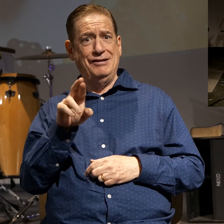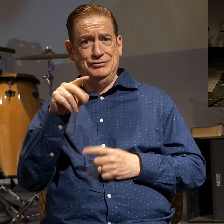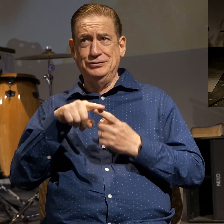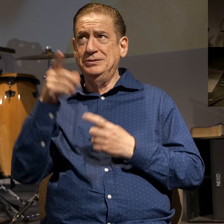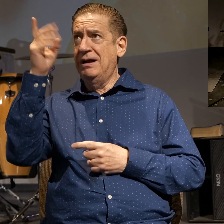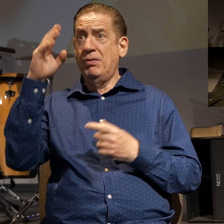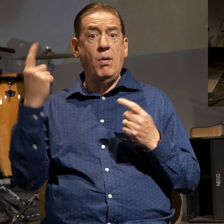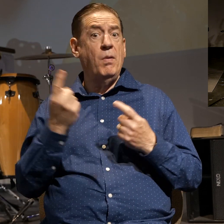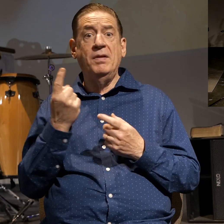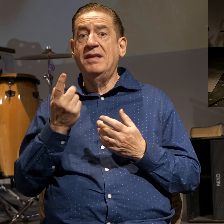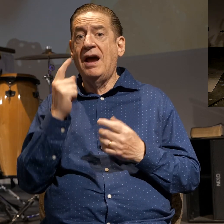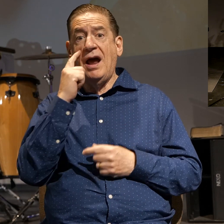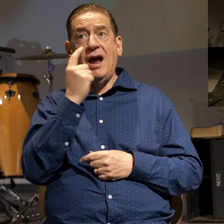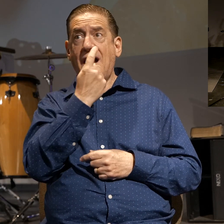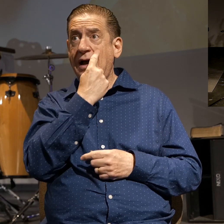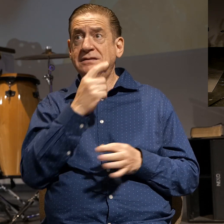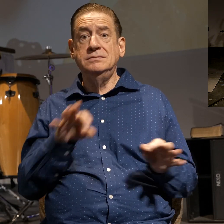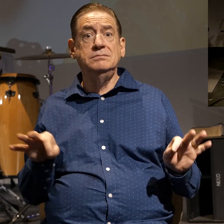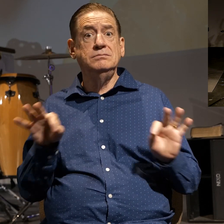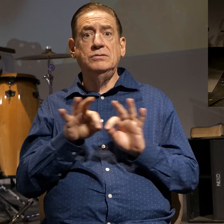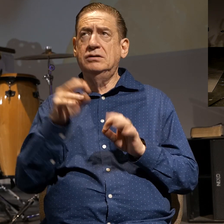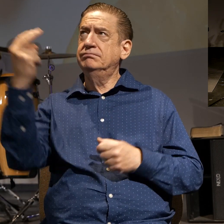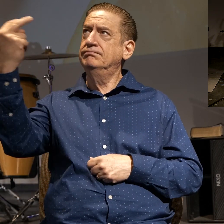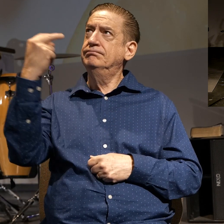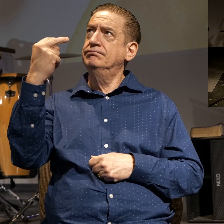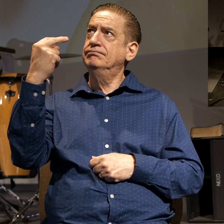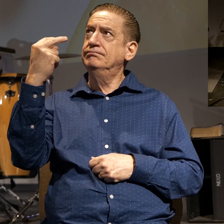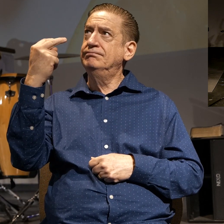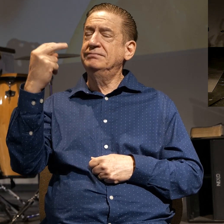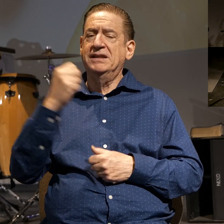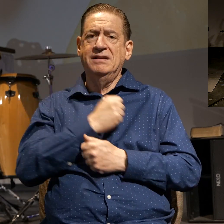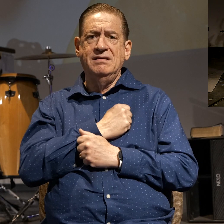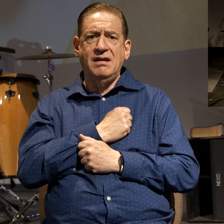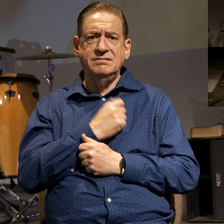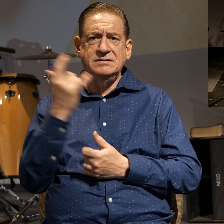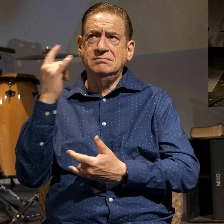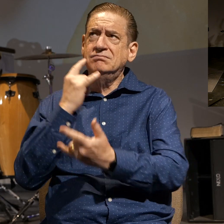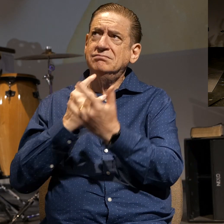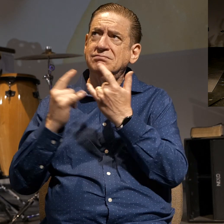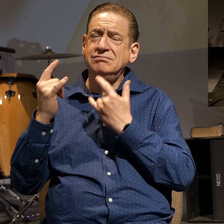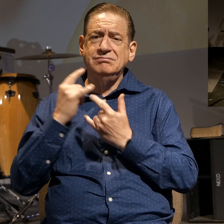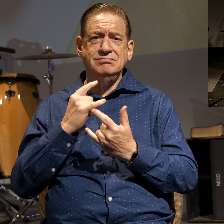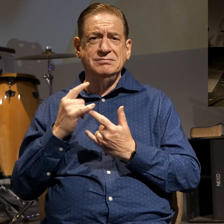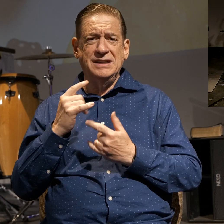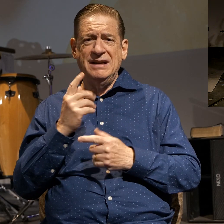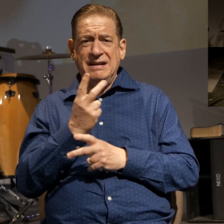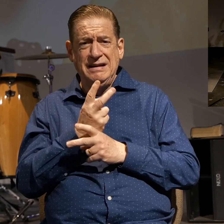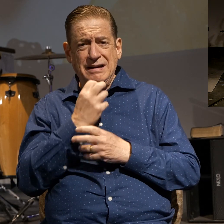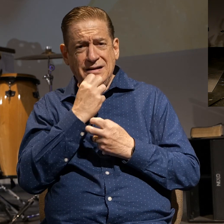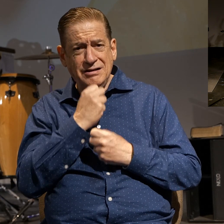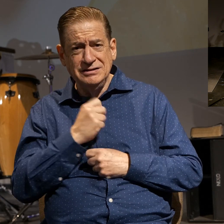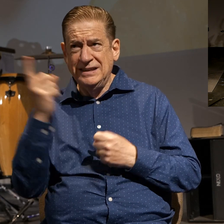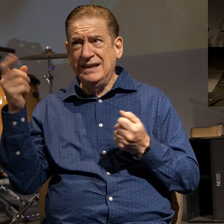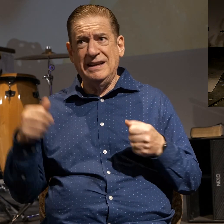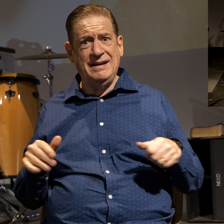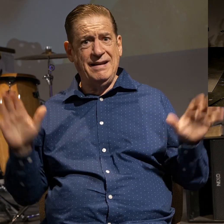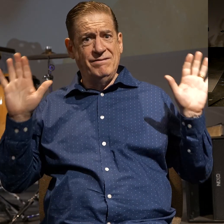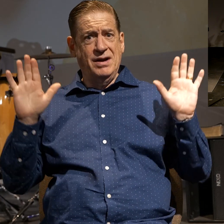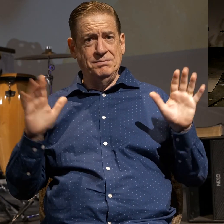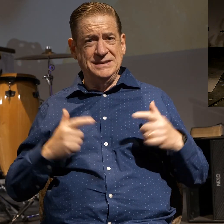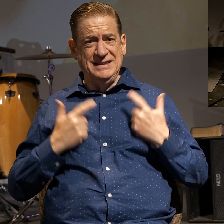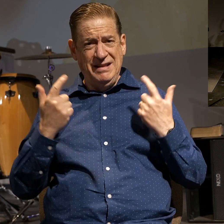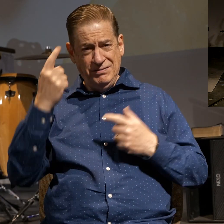matter looks at us, loves us, adores us, cares a lot about us, gave His life for us,